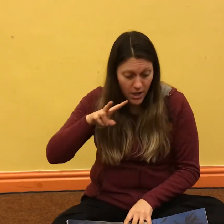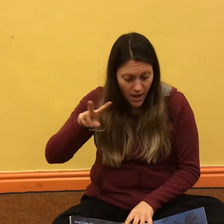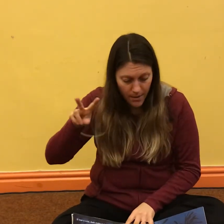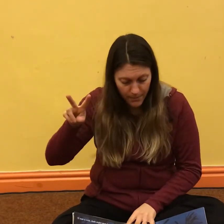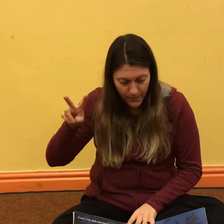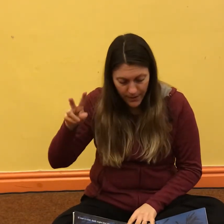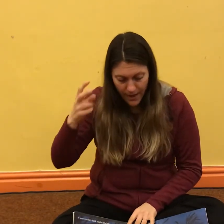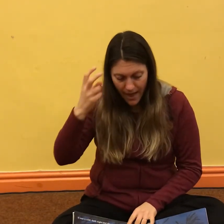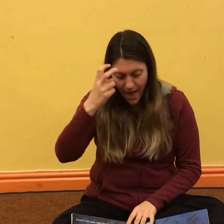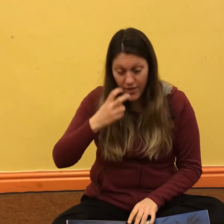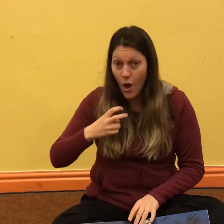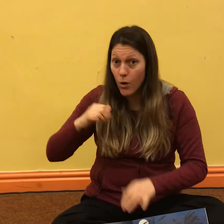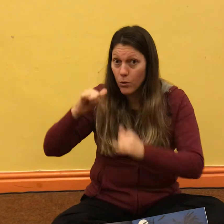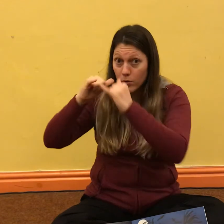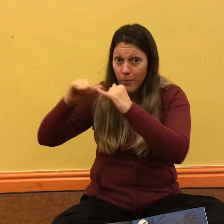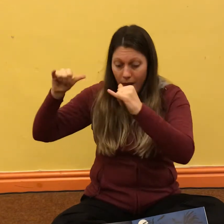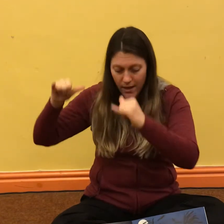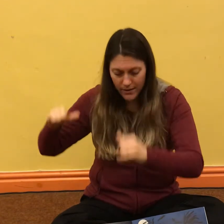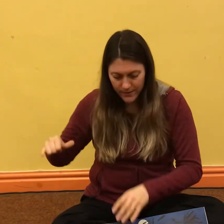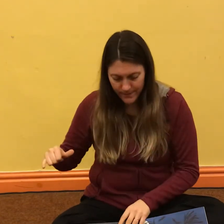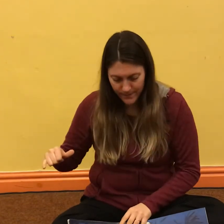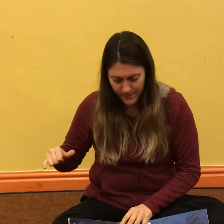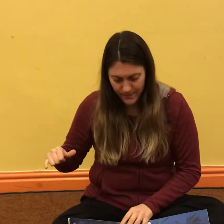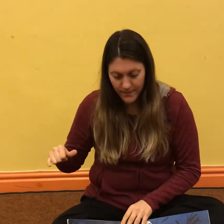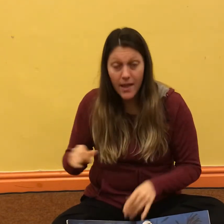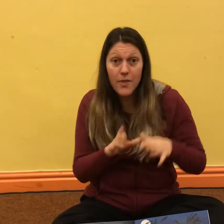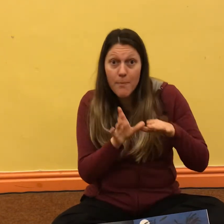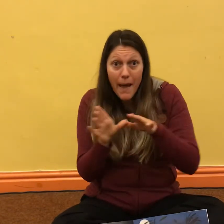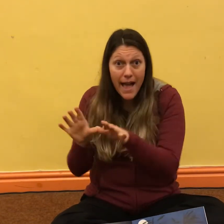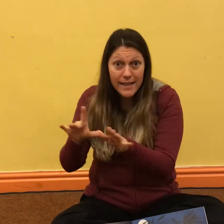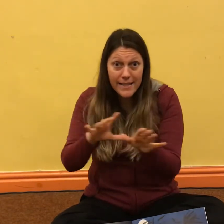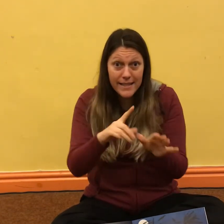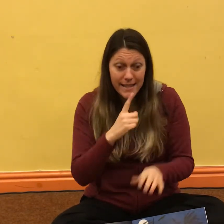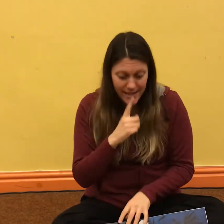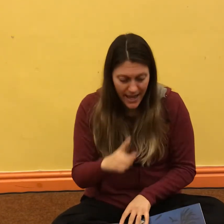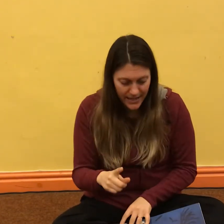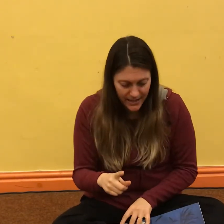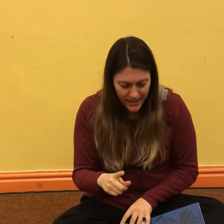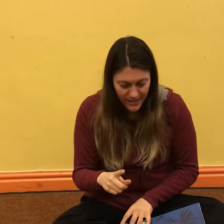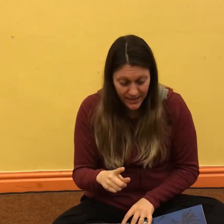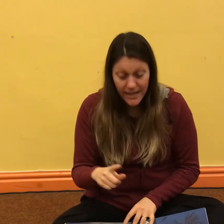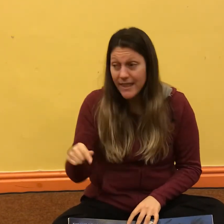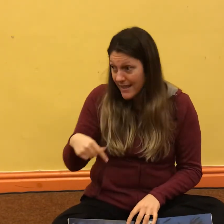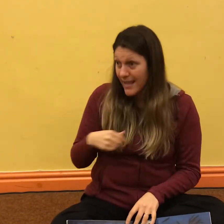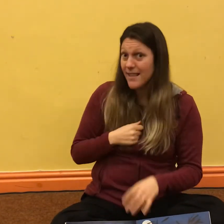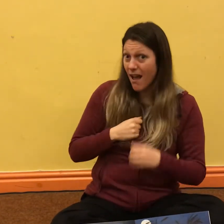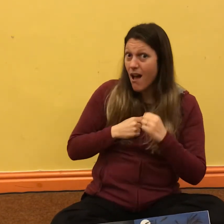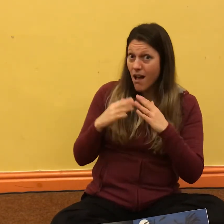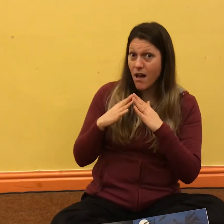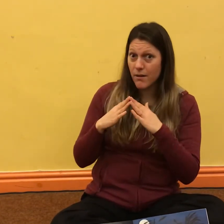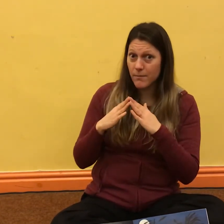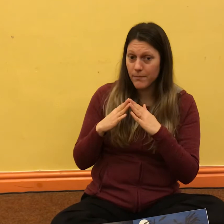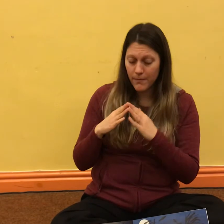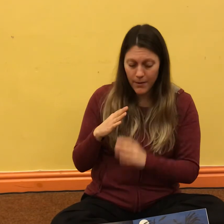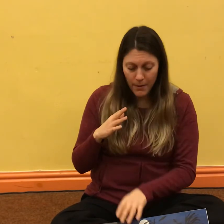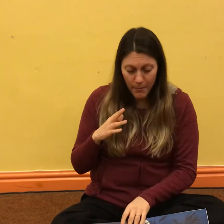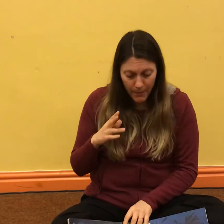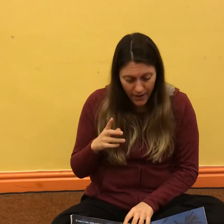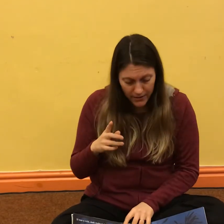up at the old barn. The bats said, This is our home. But